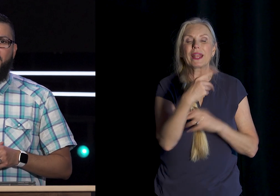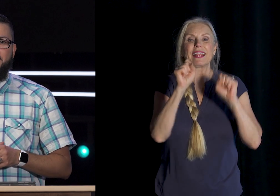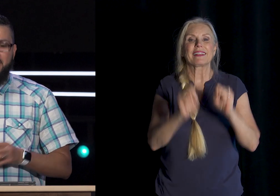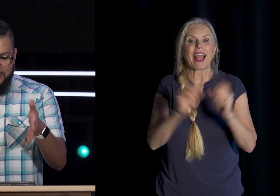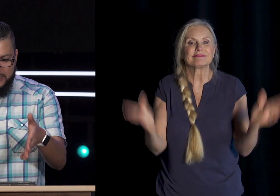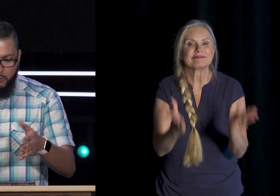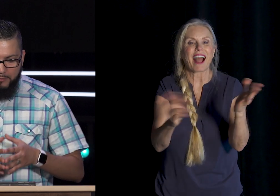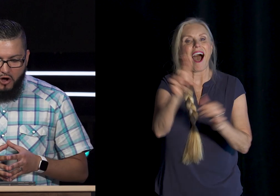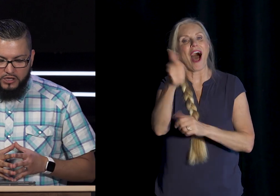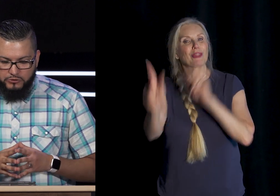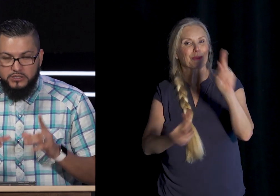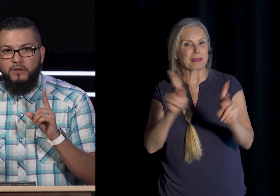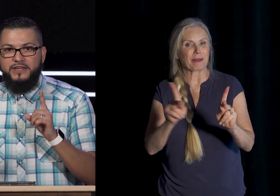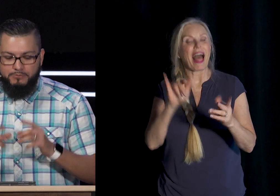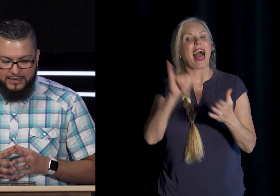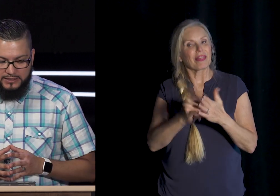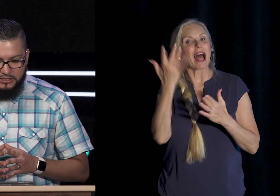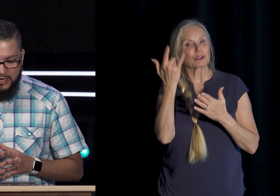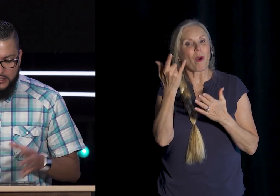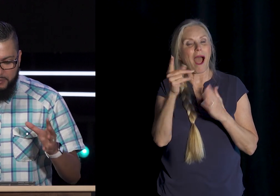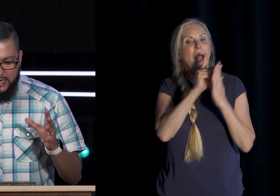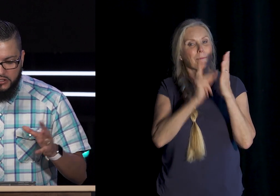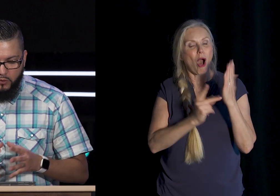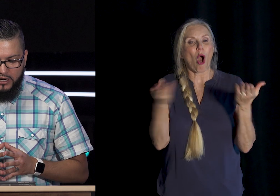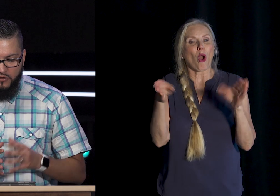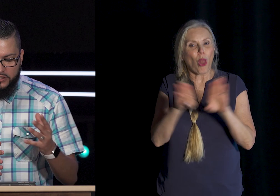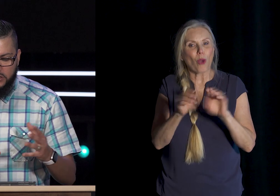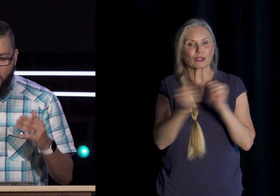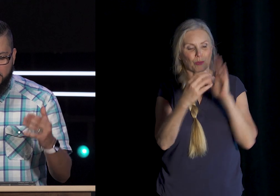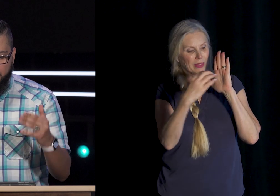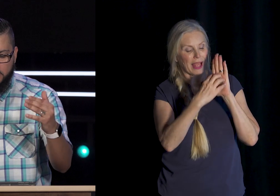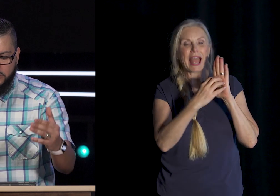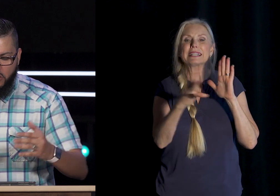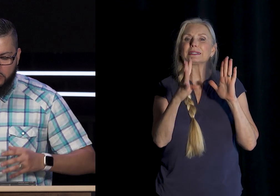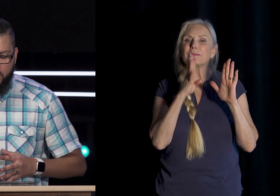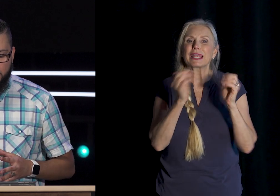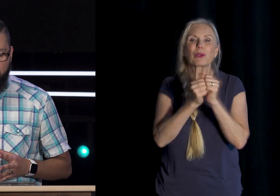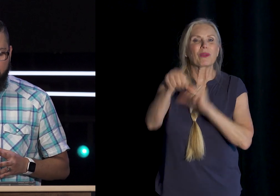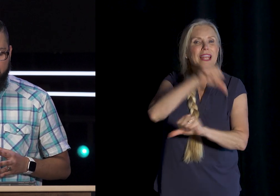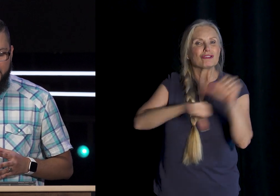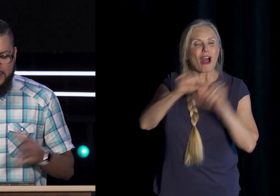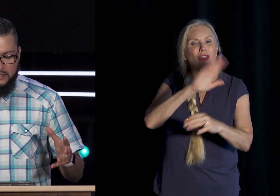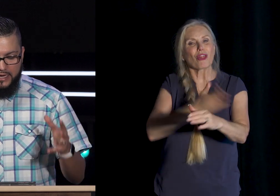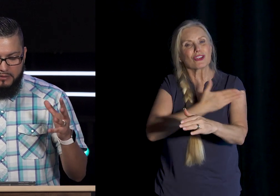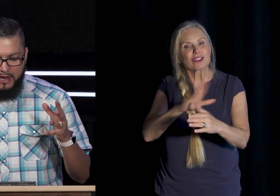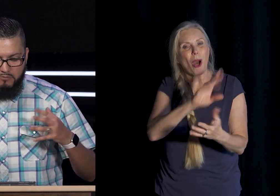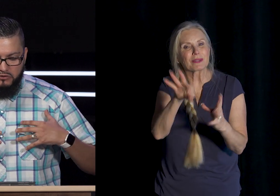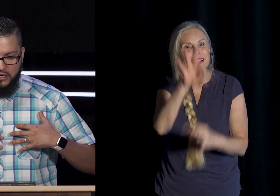Christ This Is Why Paul Closes With This Passage Speaking To One Another With Psalms Hymns And Songs From The Spirit Sing And Make Music